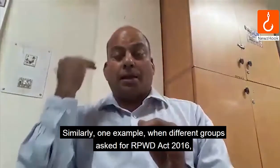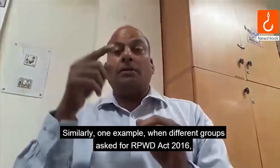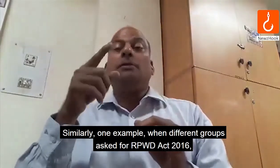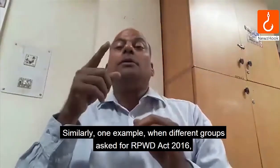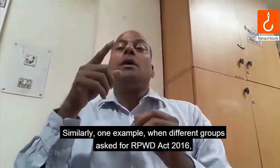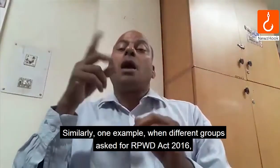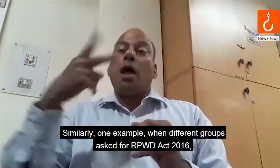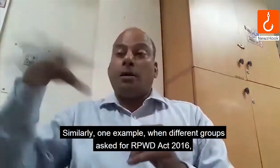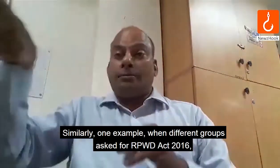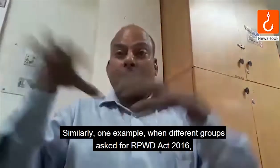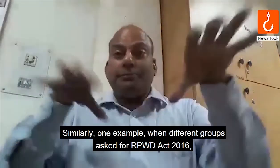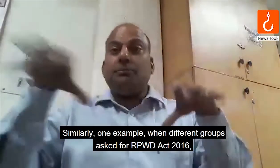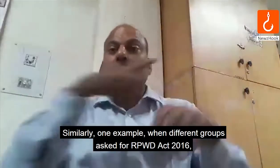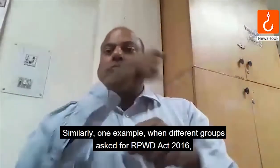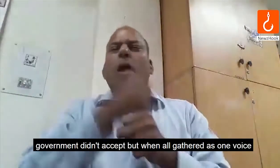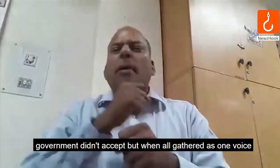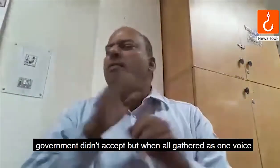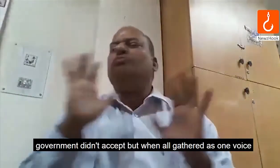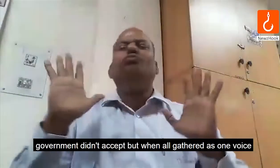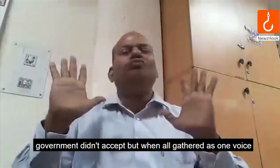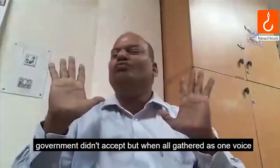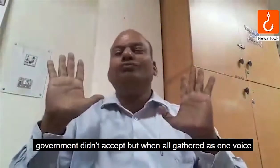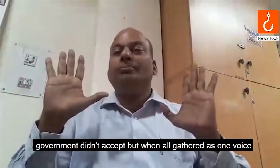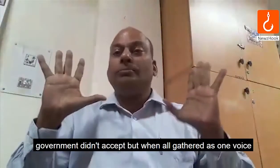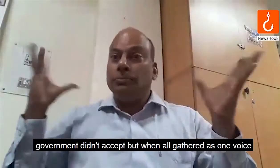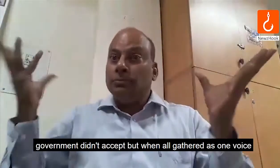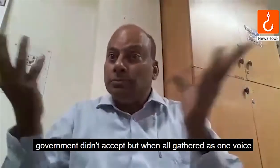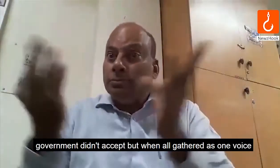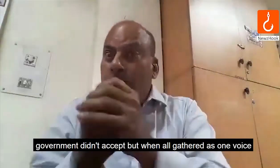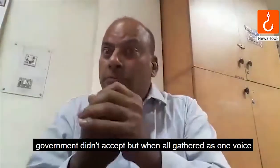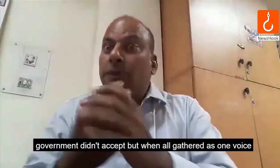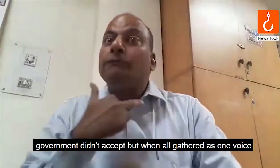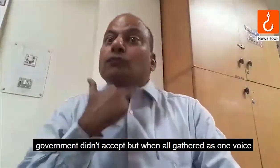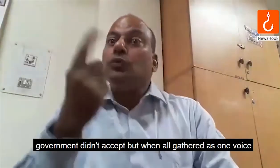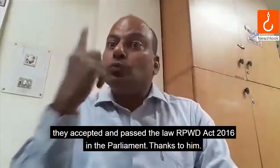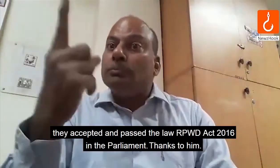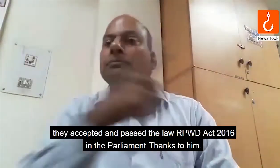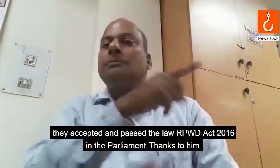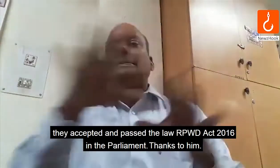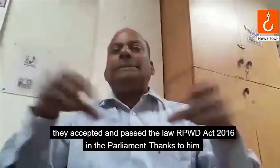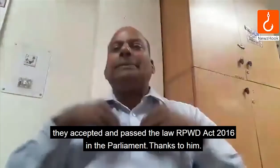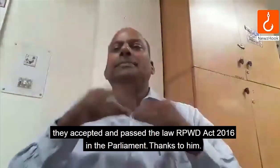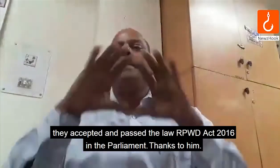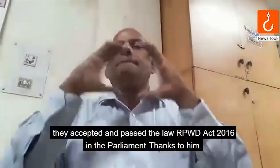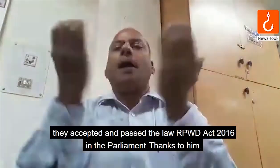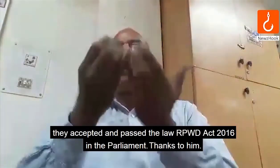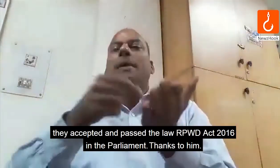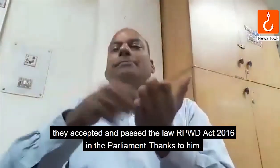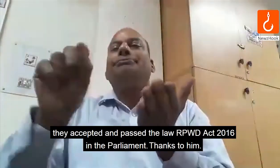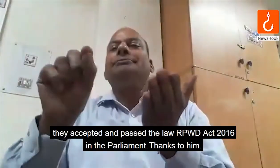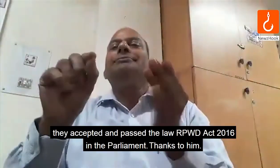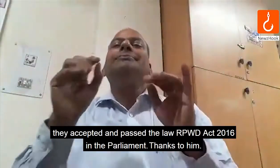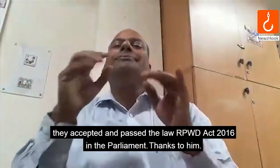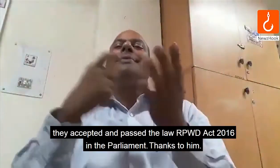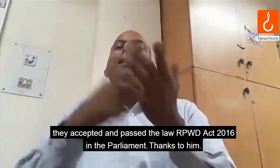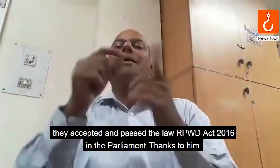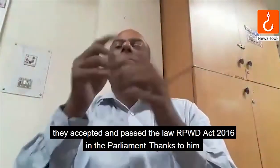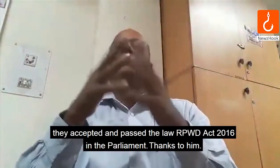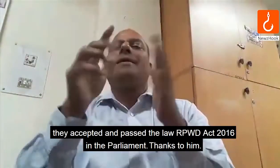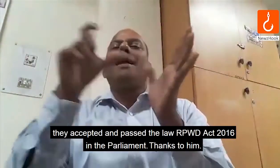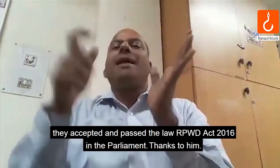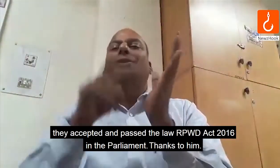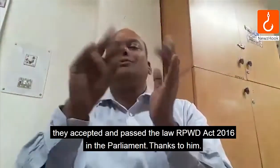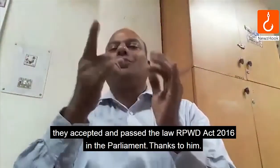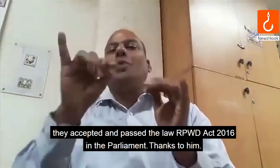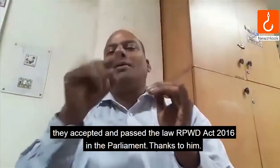2016, government didn't accept, when all gathered as one voice, they accepted and passed the law RPWD